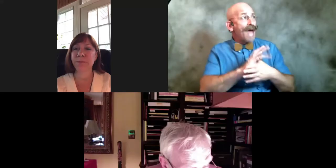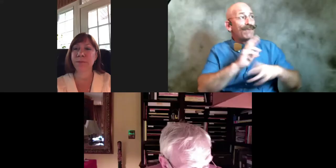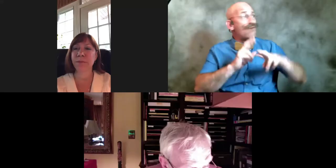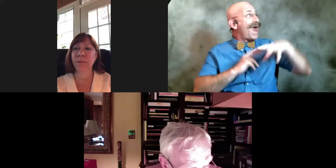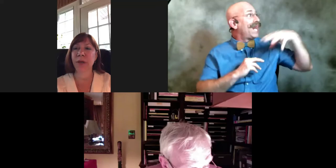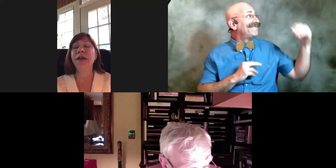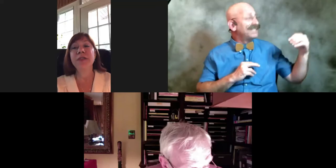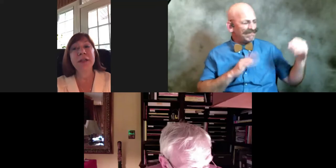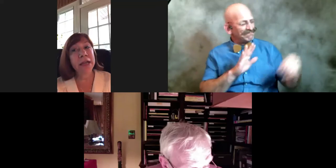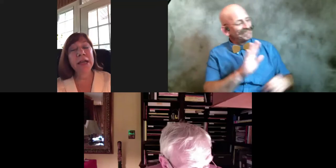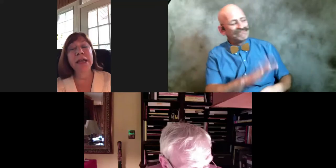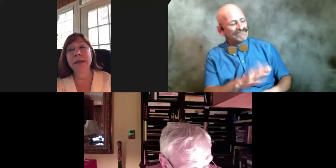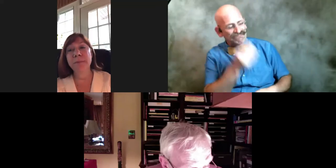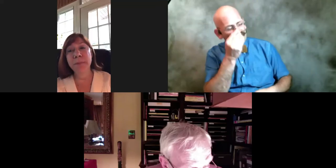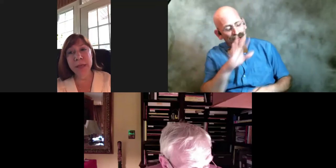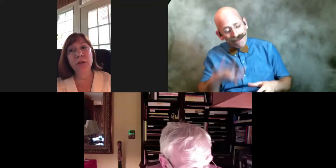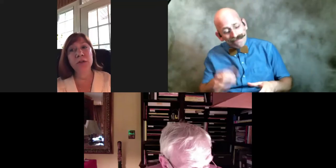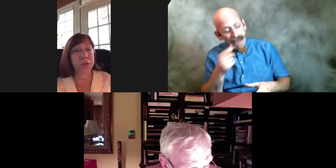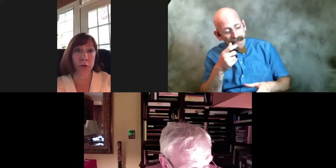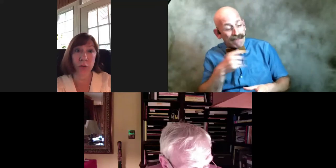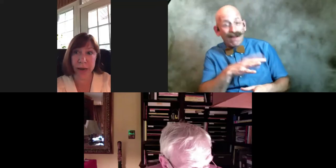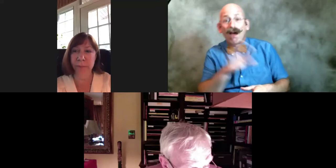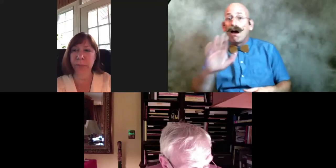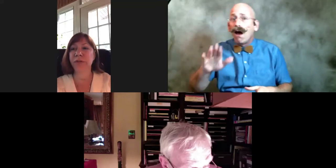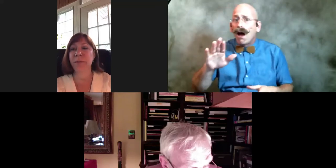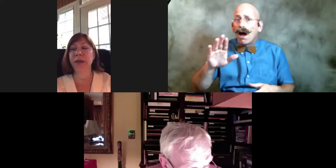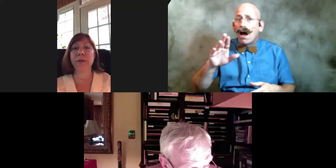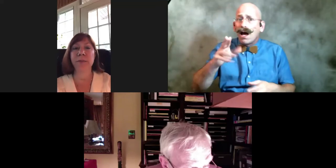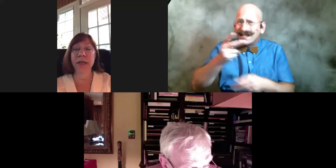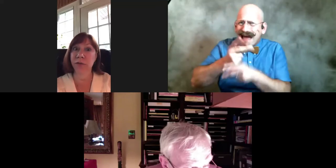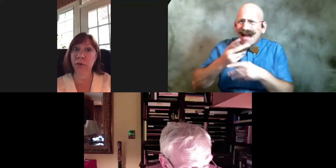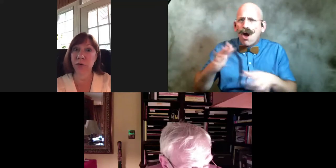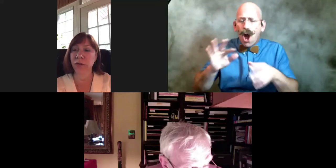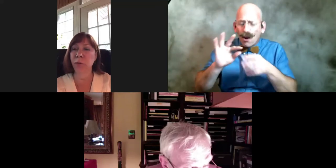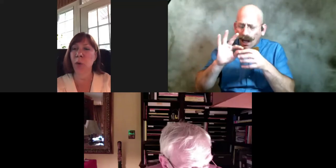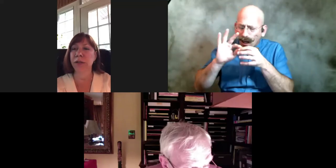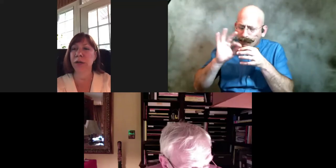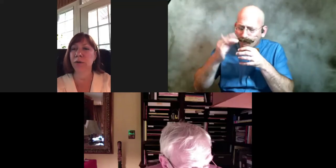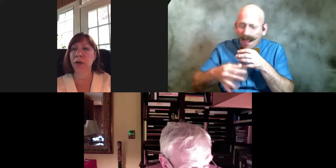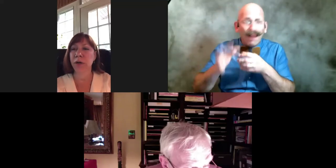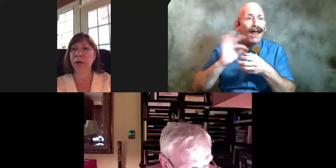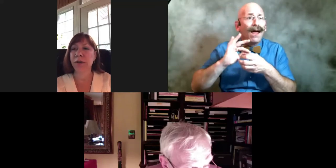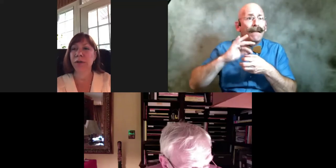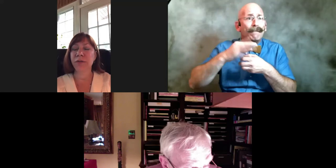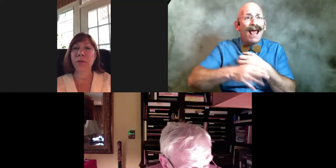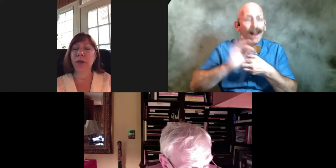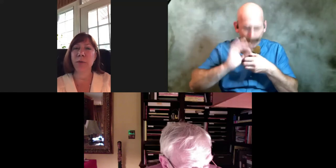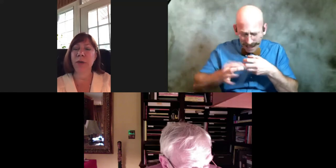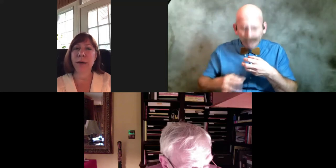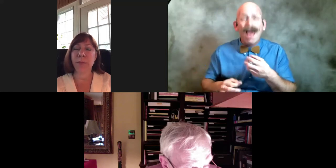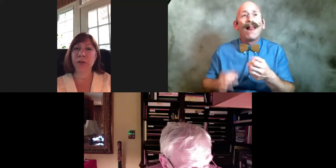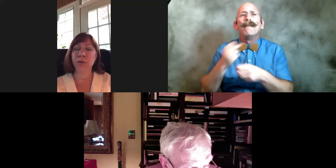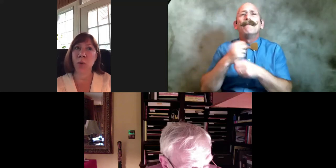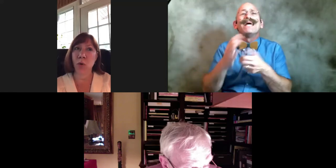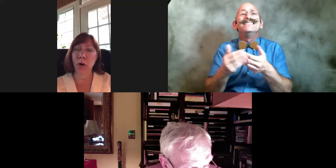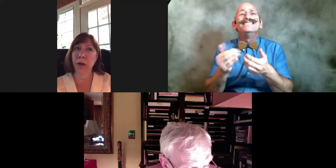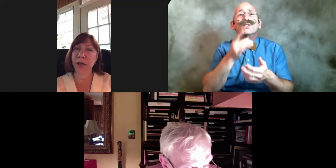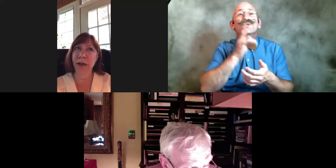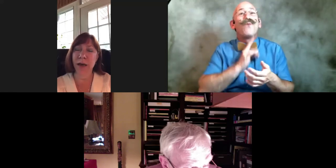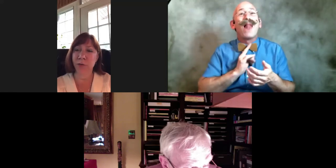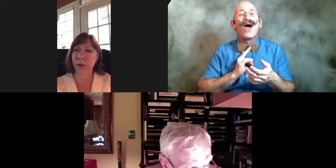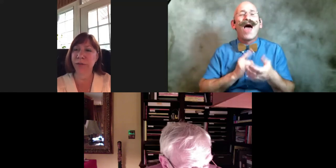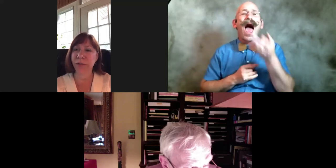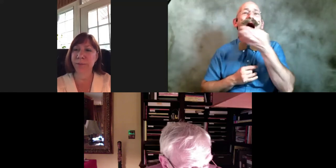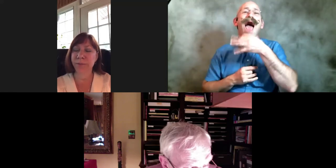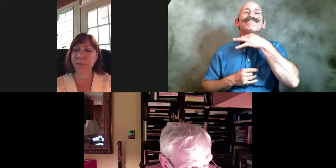the nanny had peeled the grapes to make them easier to swallow so they were that much more